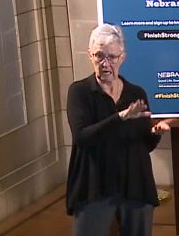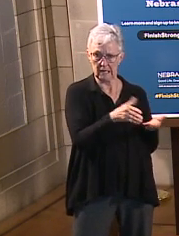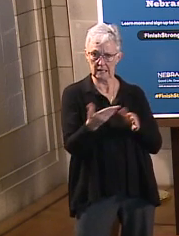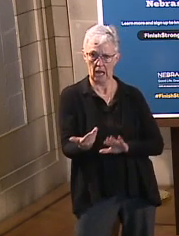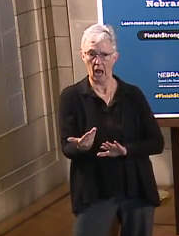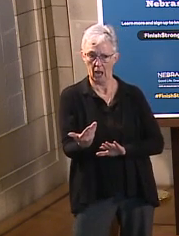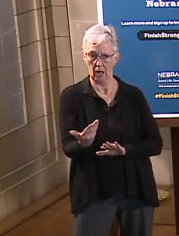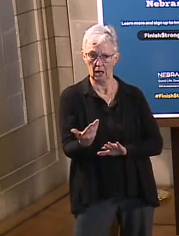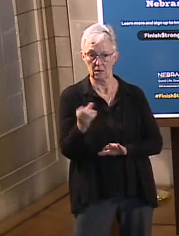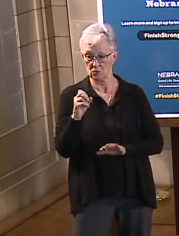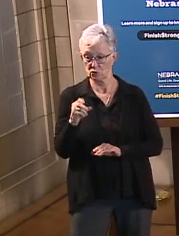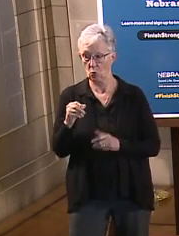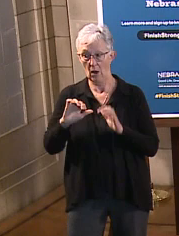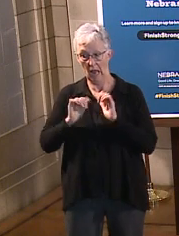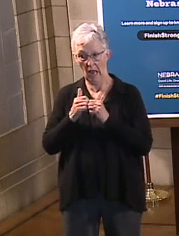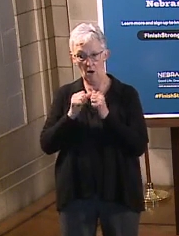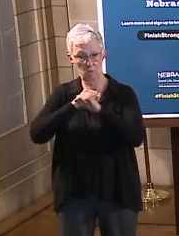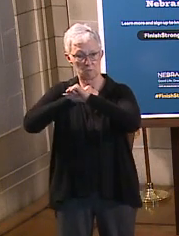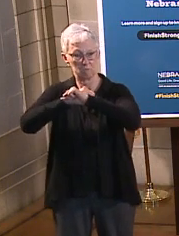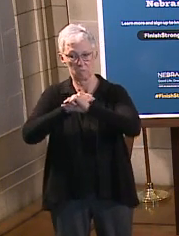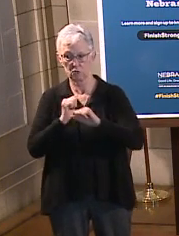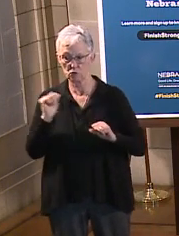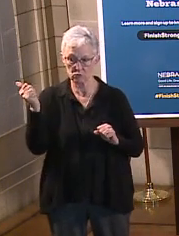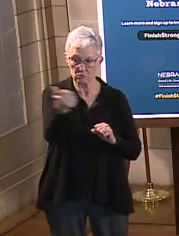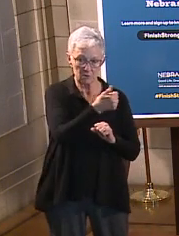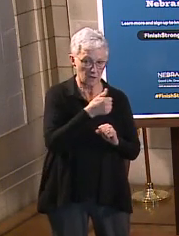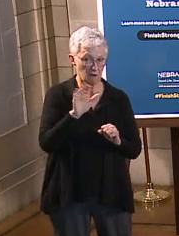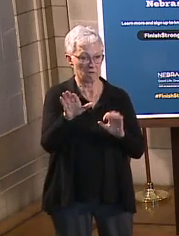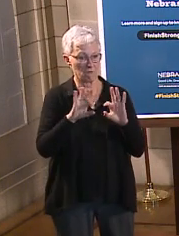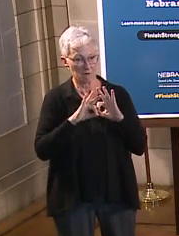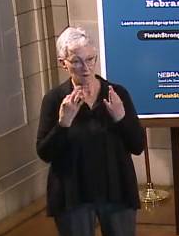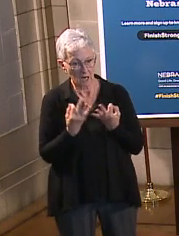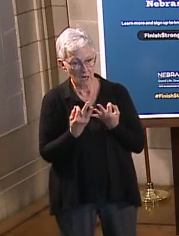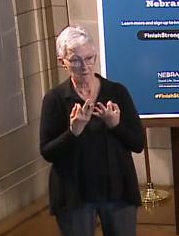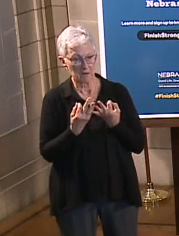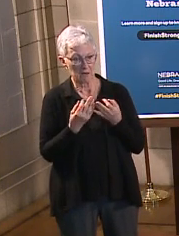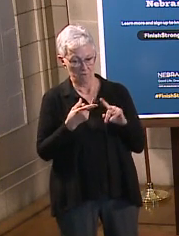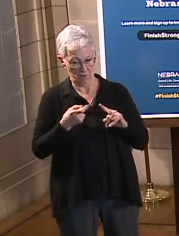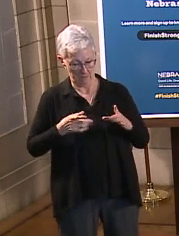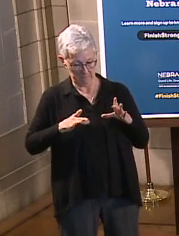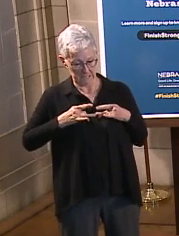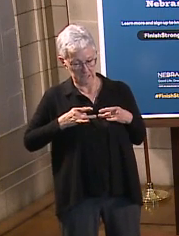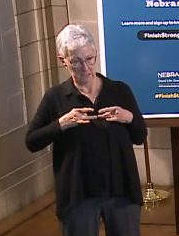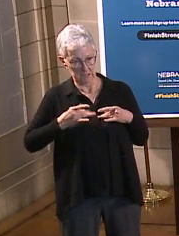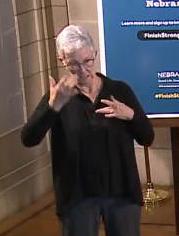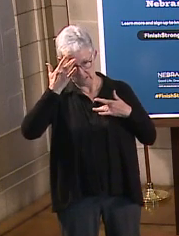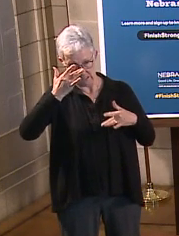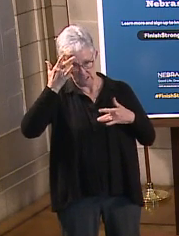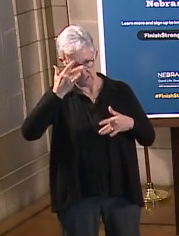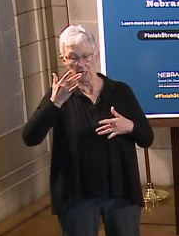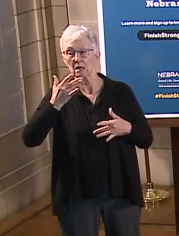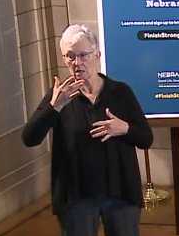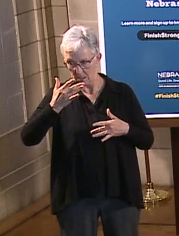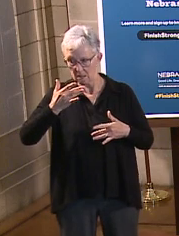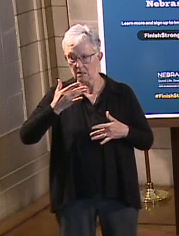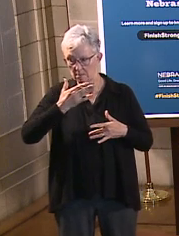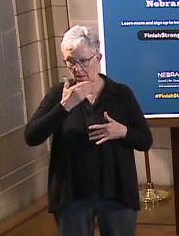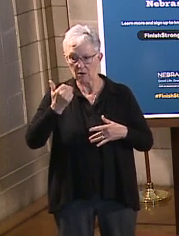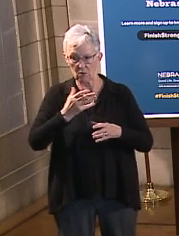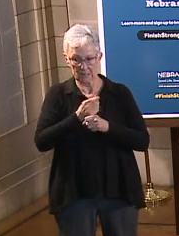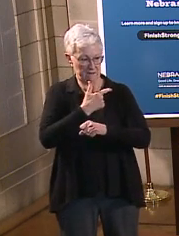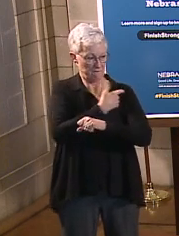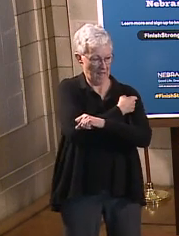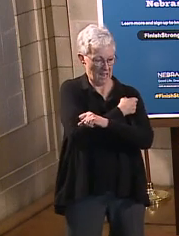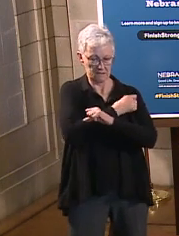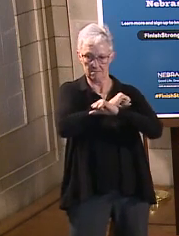this is a way you can protect yourself, protect your family from getting the virus by getting that vaccine. And ultimately, this is how we